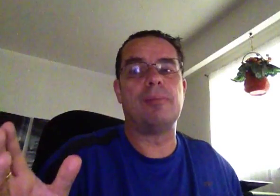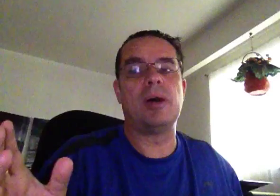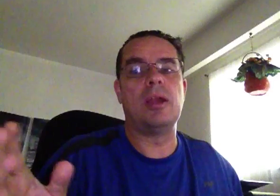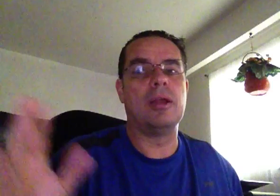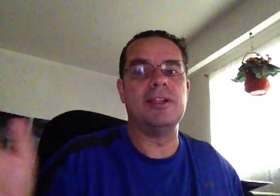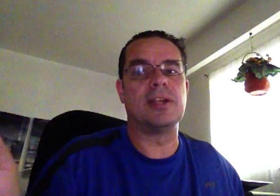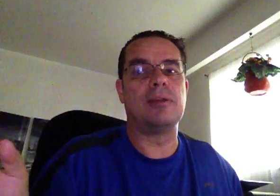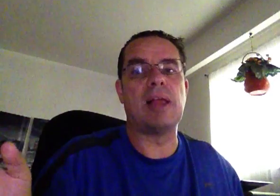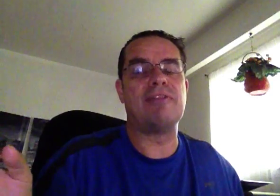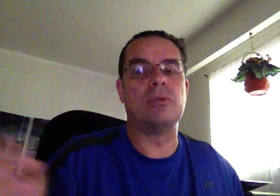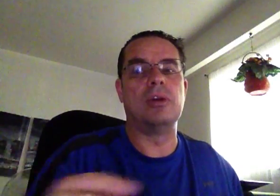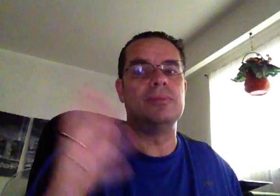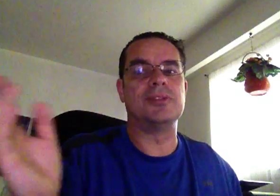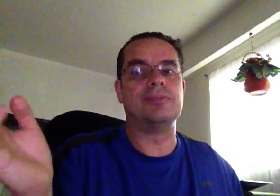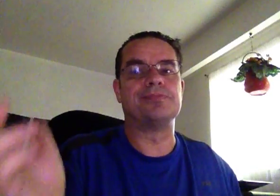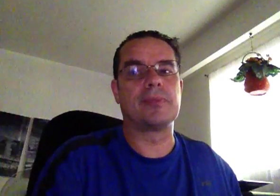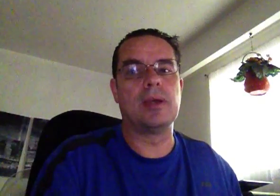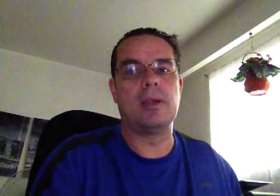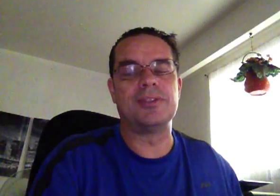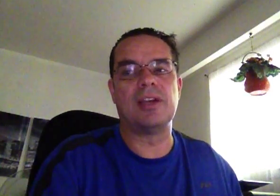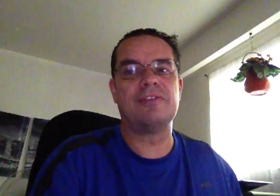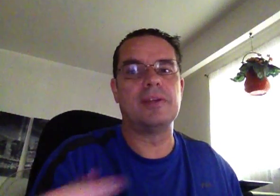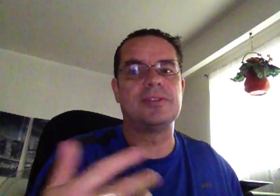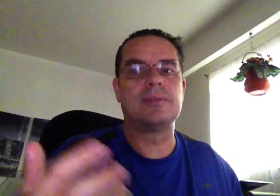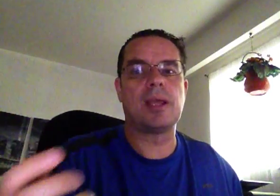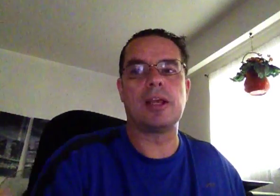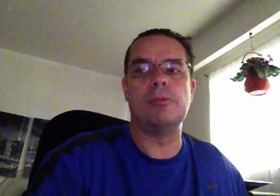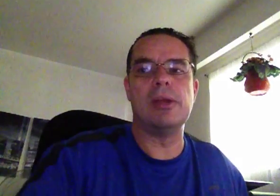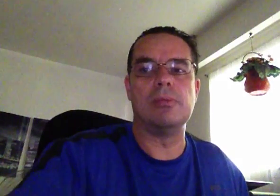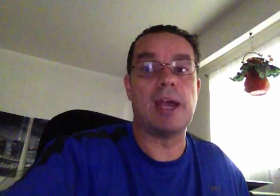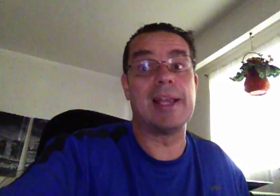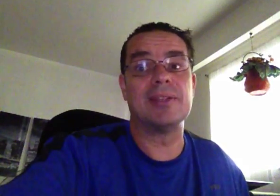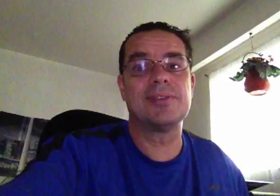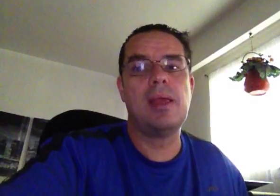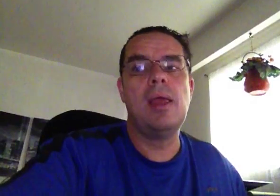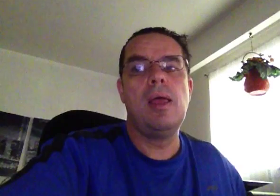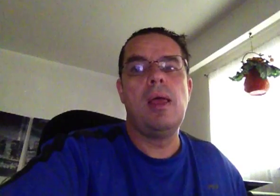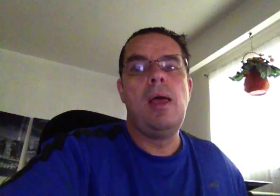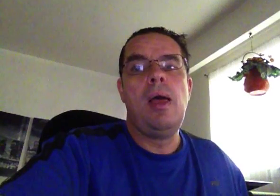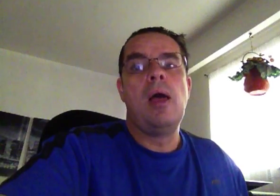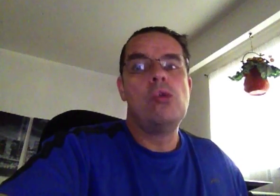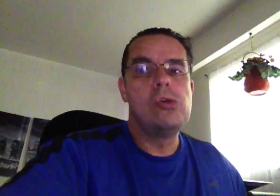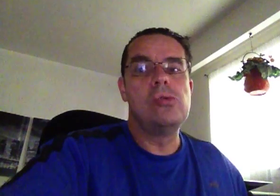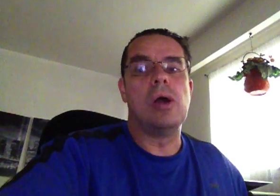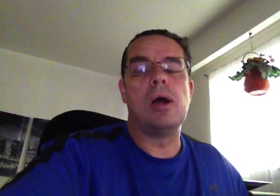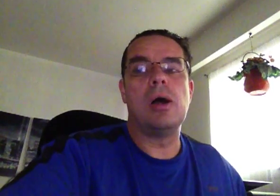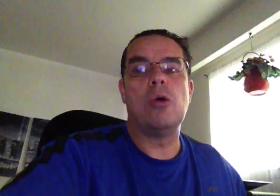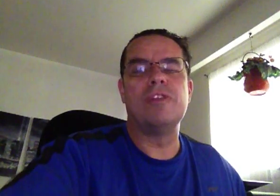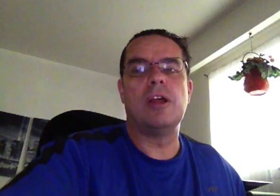up on all these other platforms and other stuff. I've just got to code my own, I guess. Woo! Hopefully, I'll